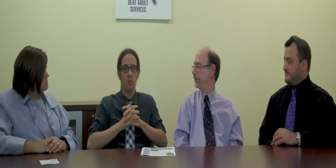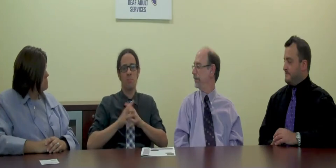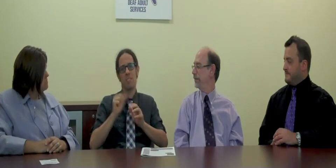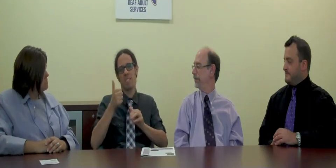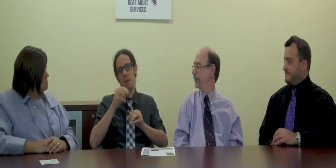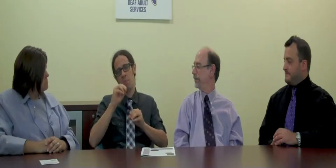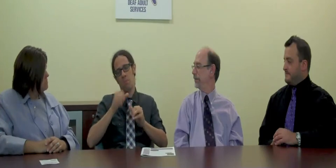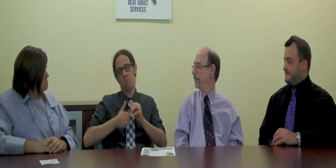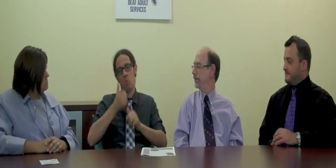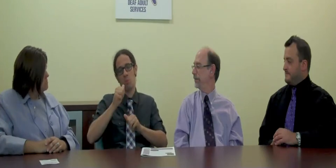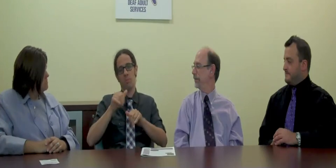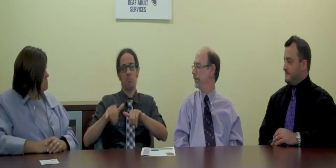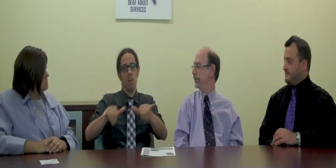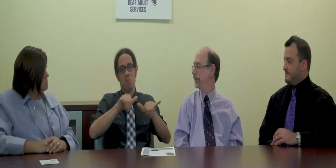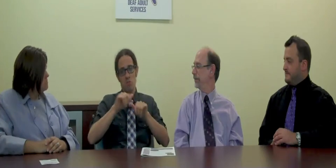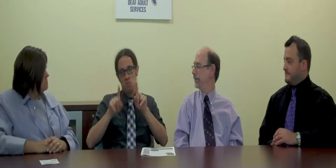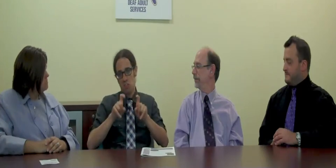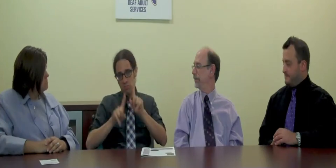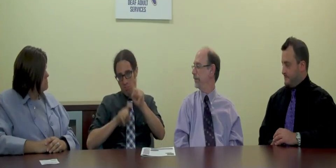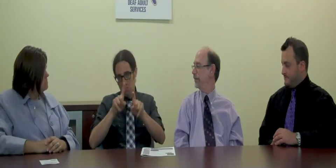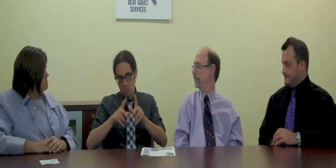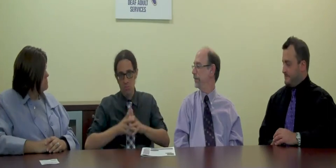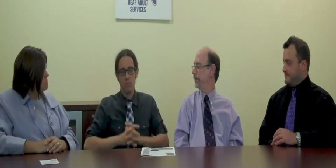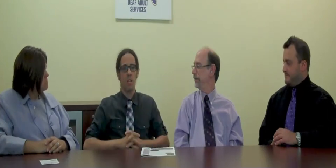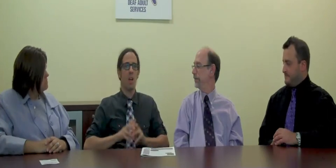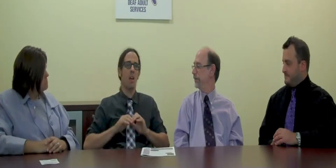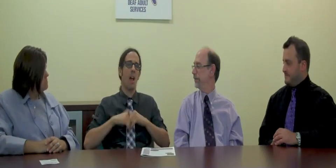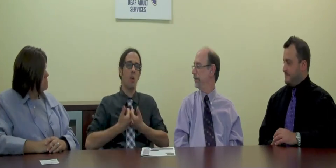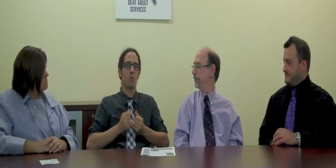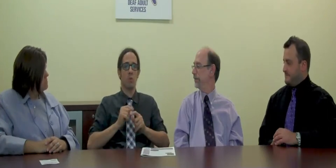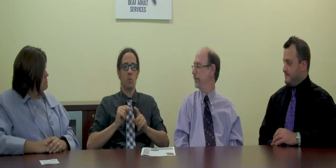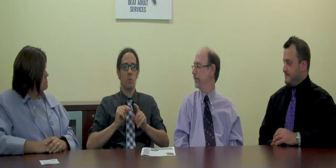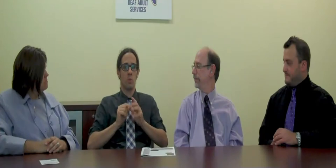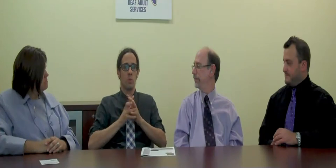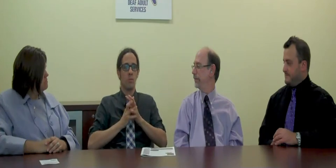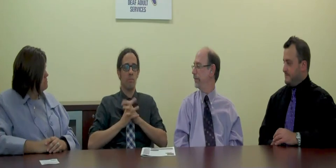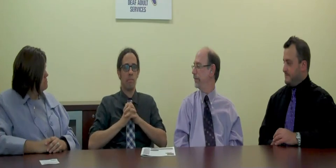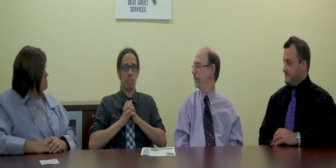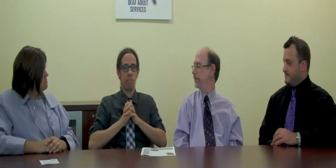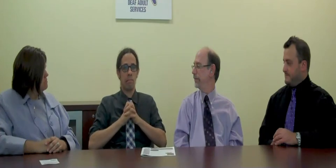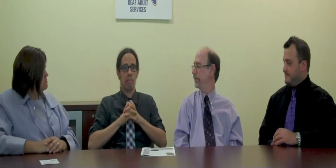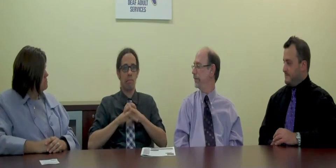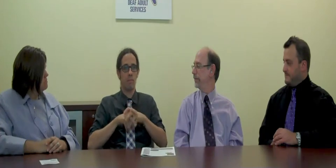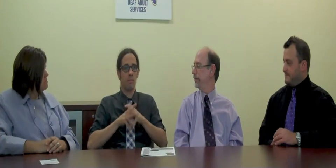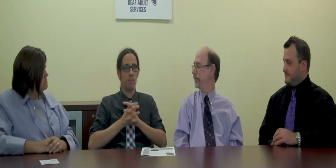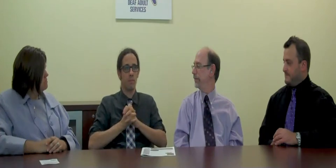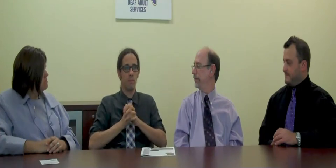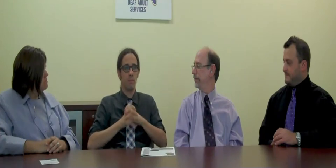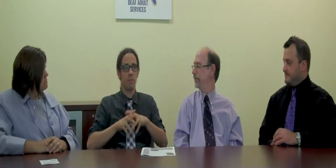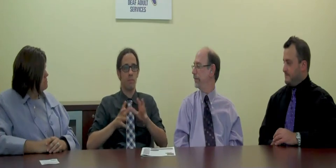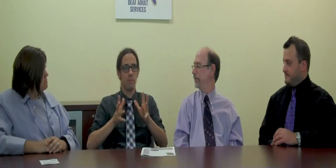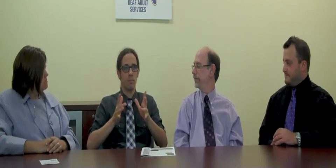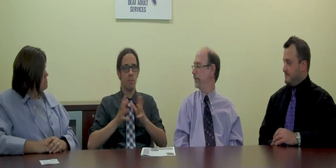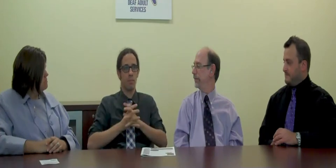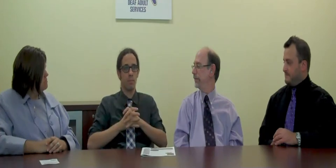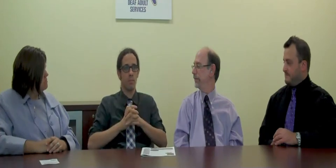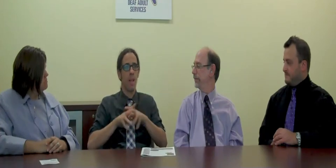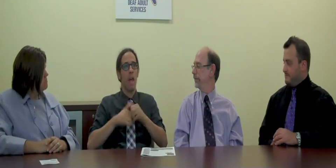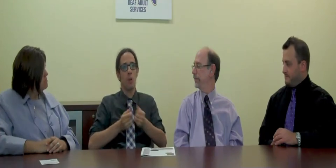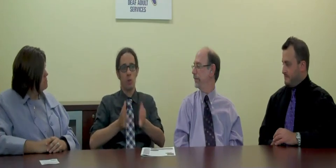questions, and the 10 most common interview questions to ask the interviewer, and how to request interpreter services